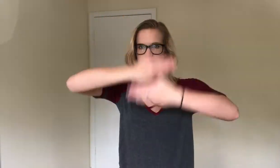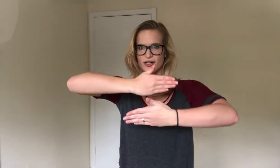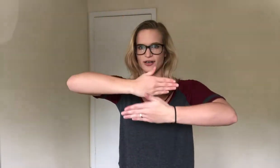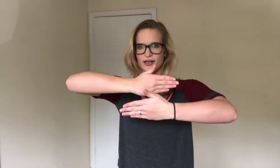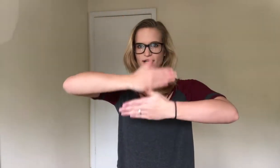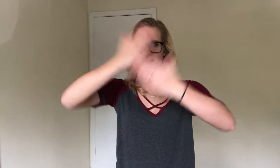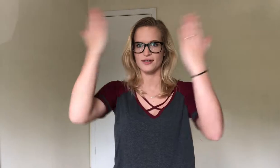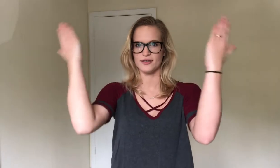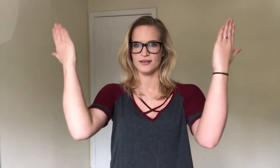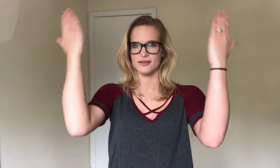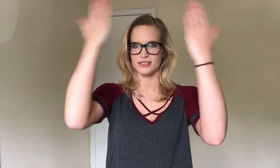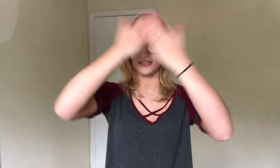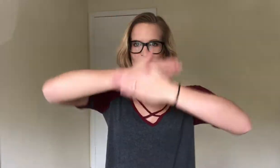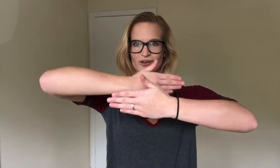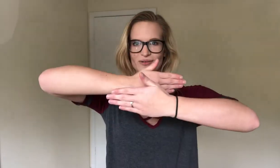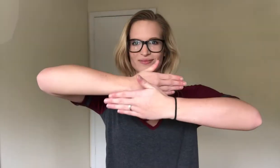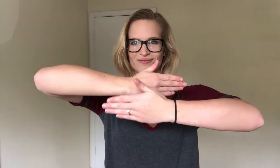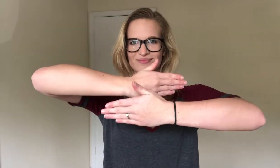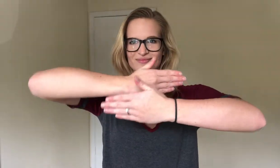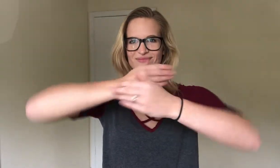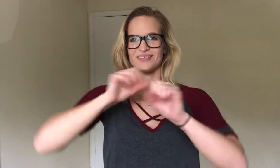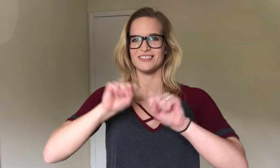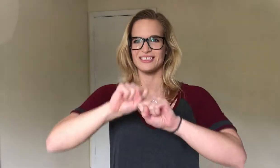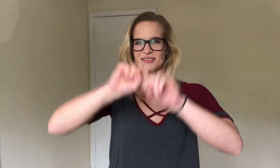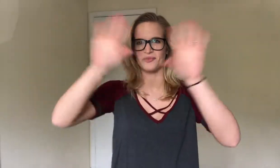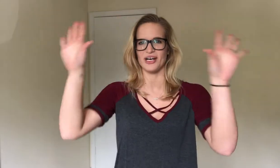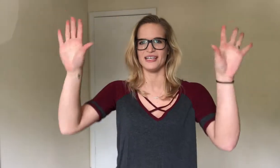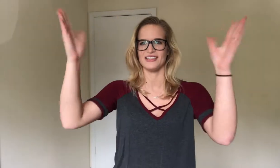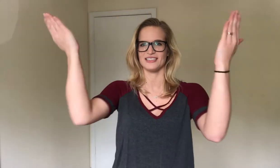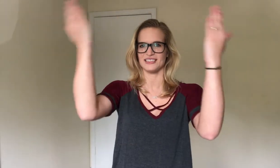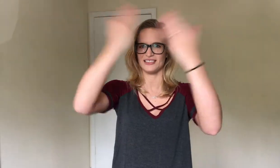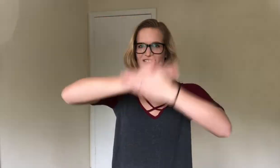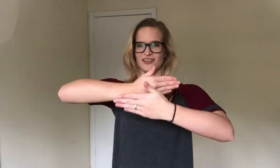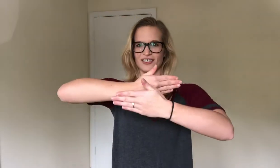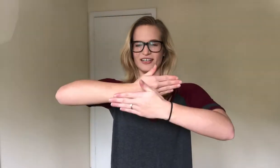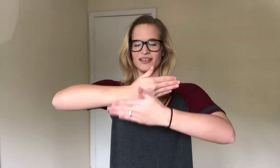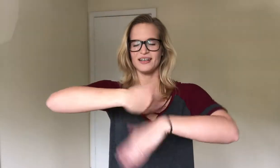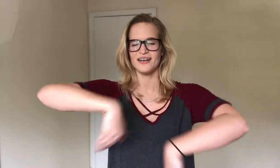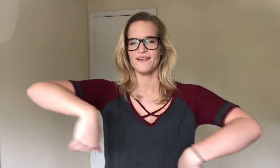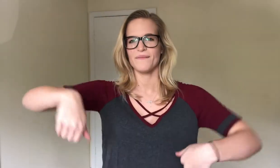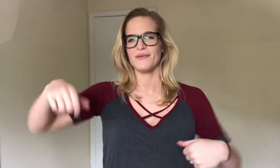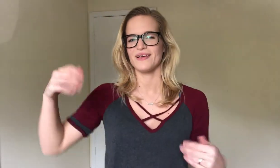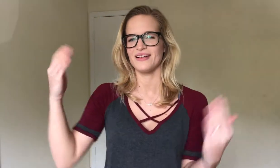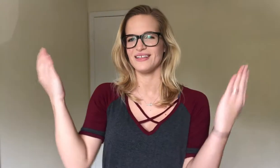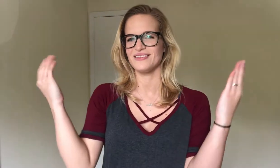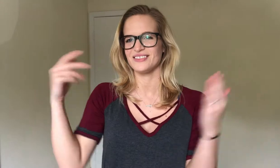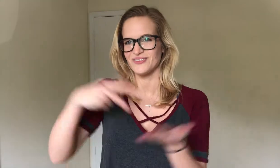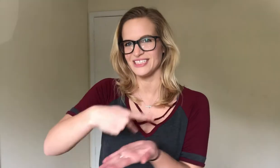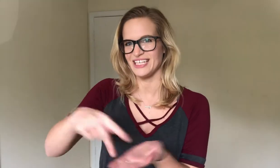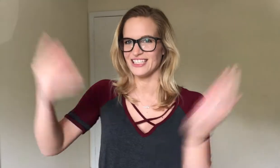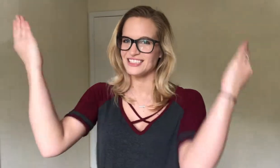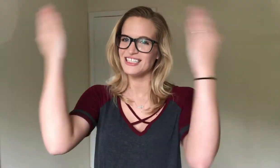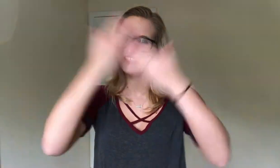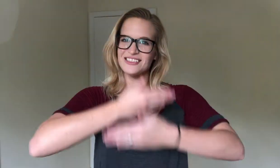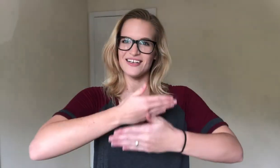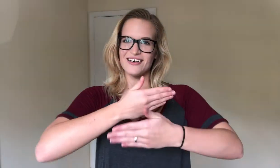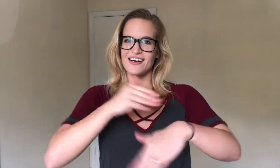dark. Just show, so this is bright and this is dark. So we danced in the dark